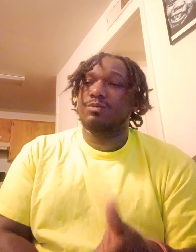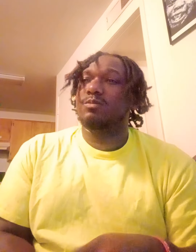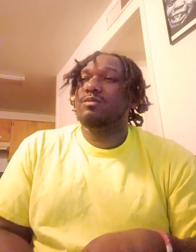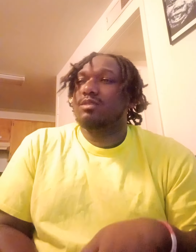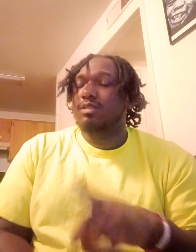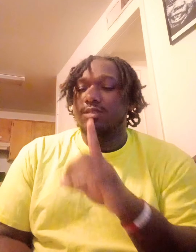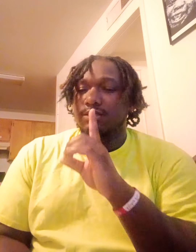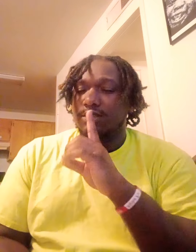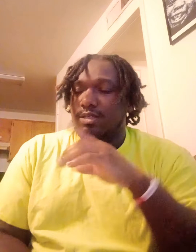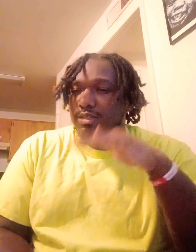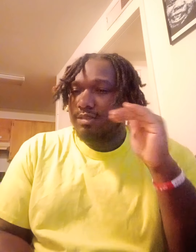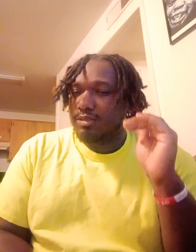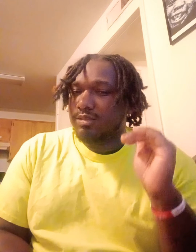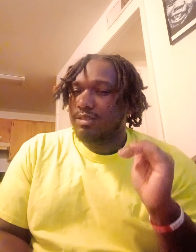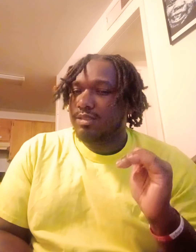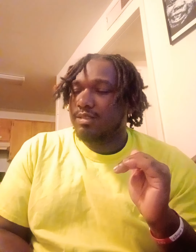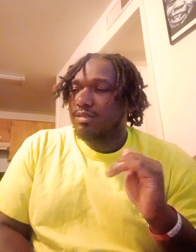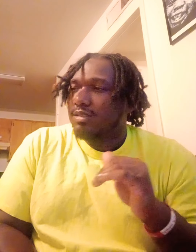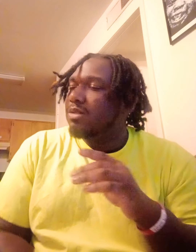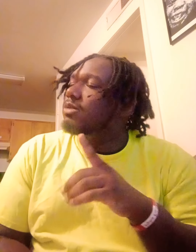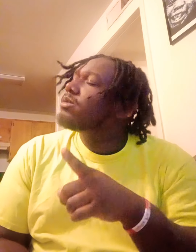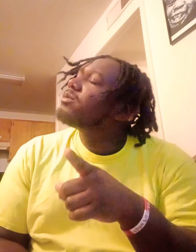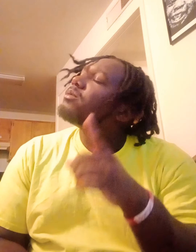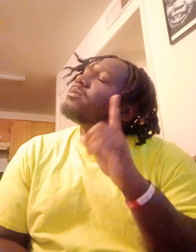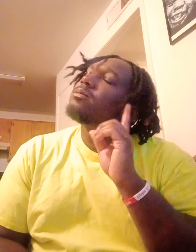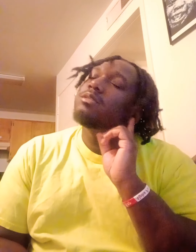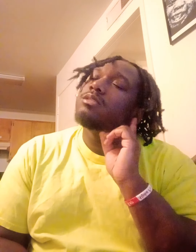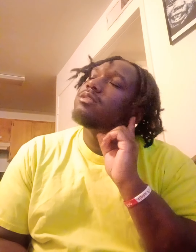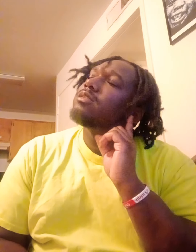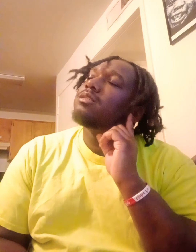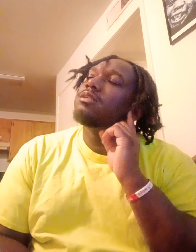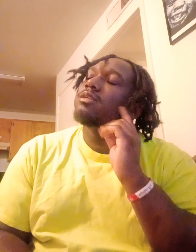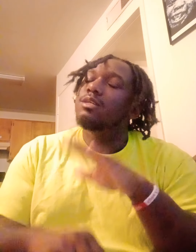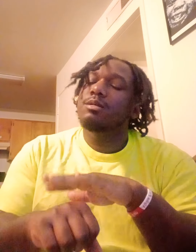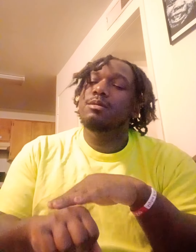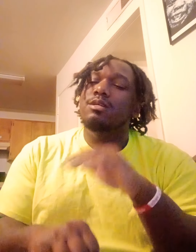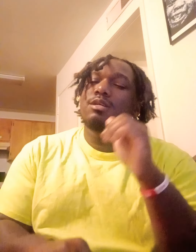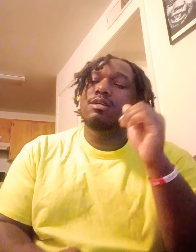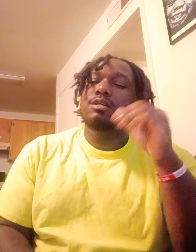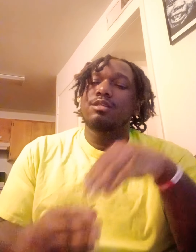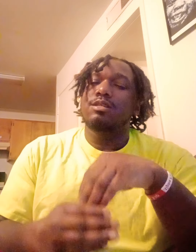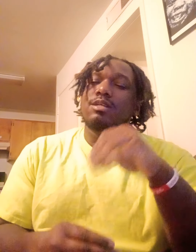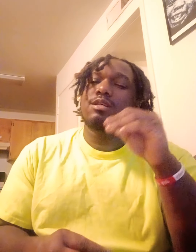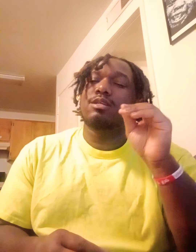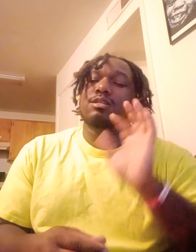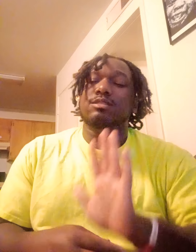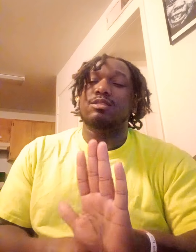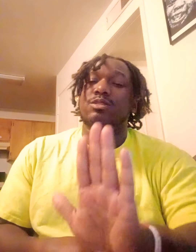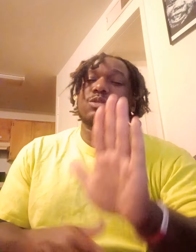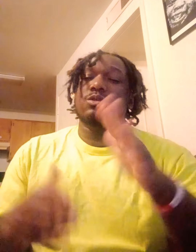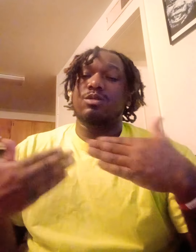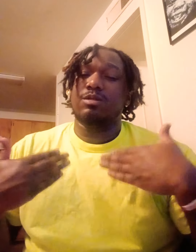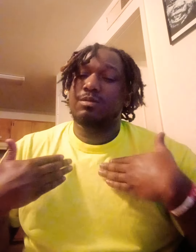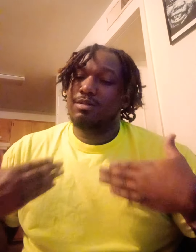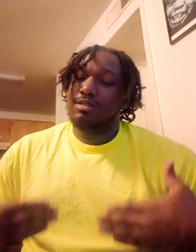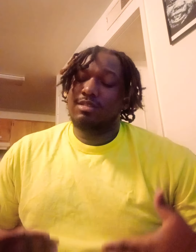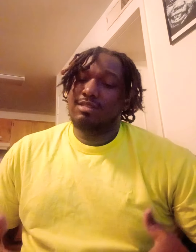So I'm with your house I hope you're here I'm calling out to your party I'm